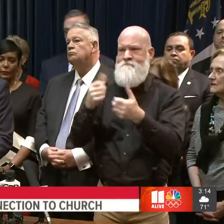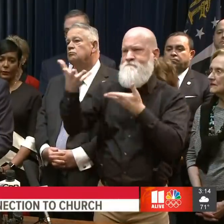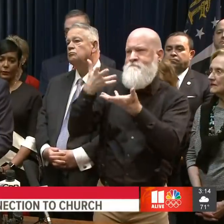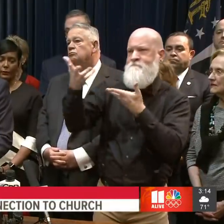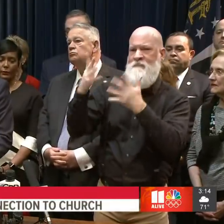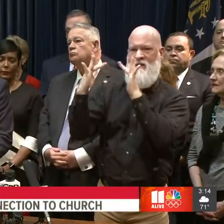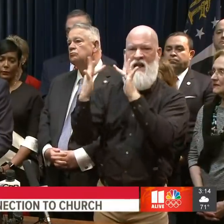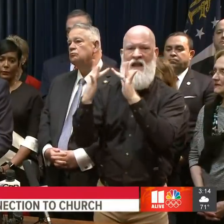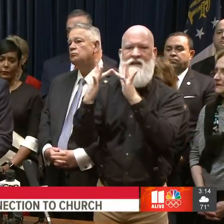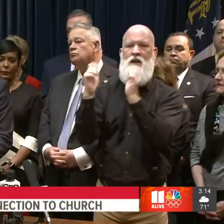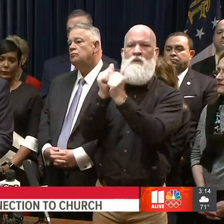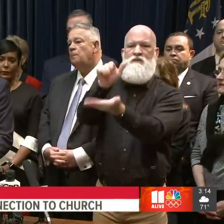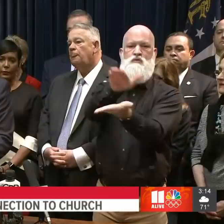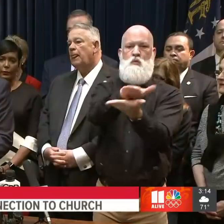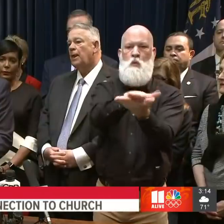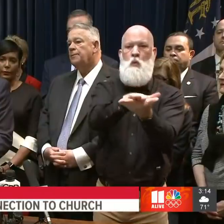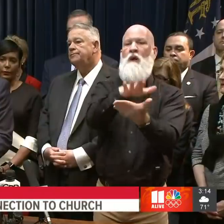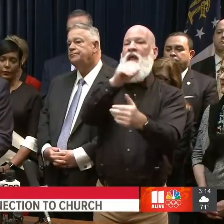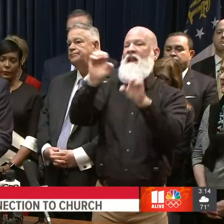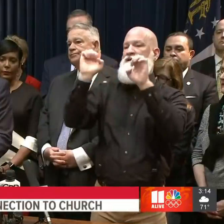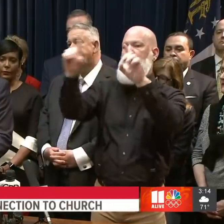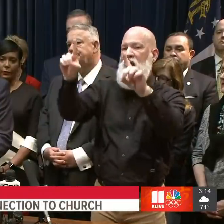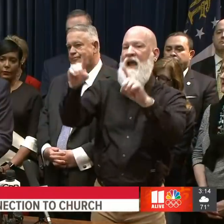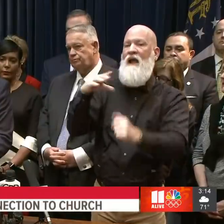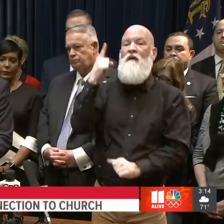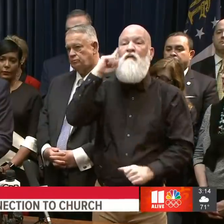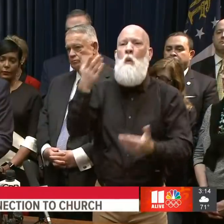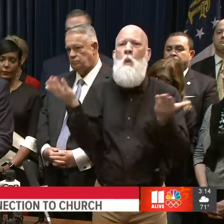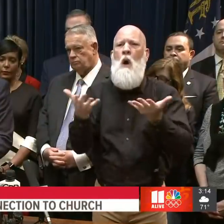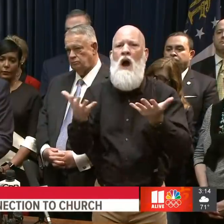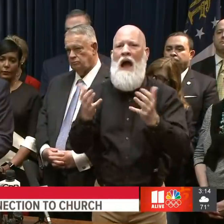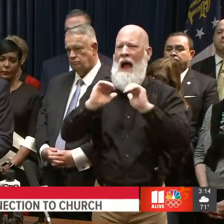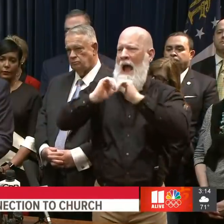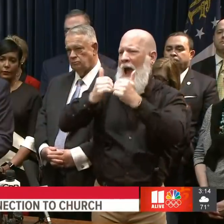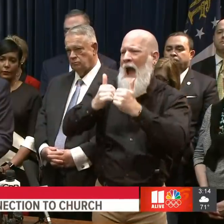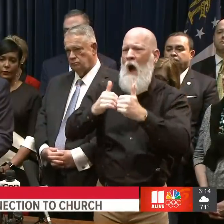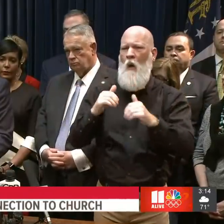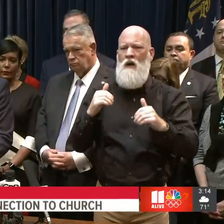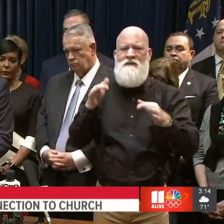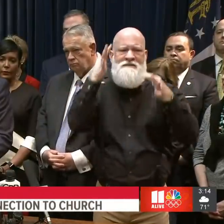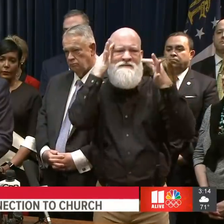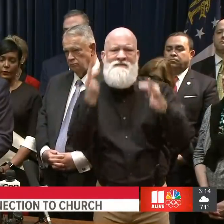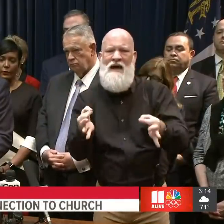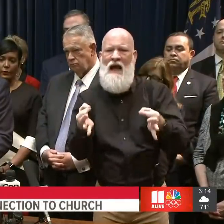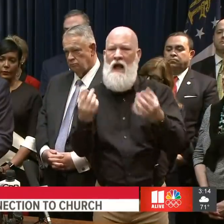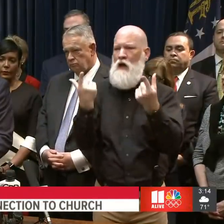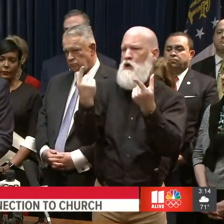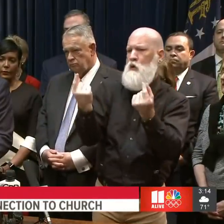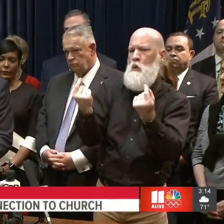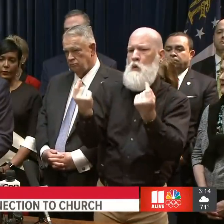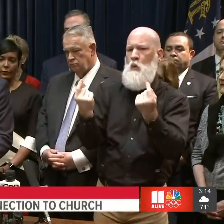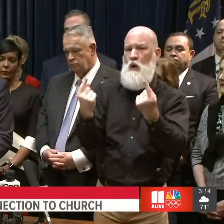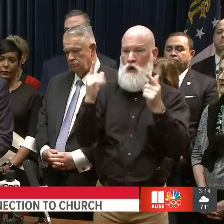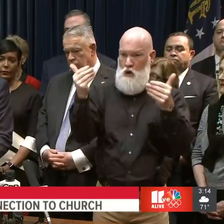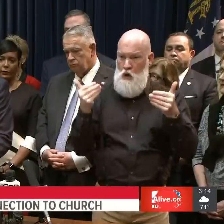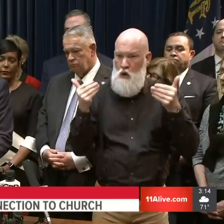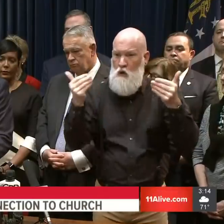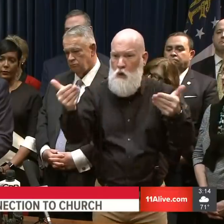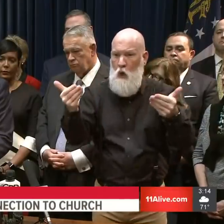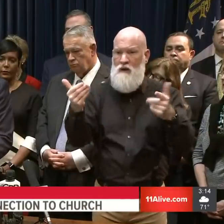timely decision making for families as well as the stakeholders involved. The Georgia Department of Education,